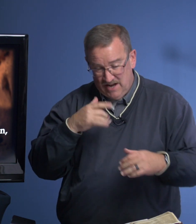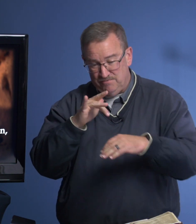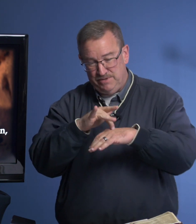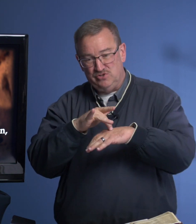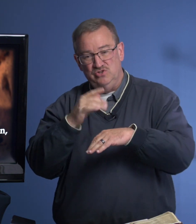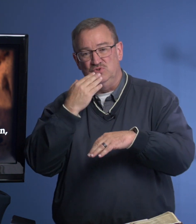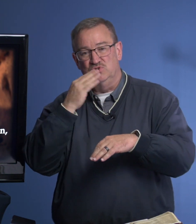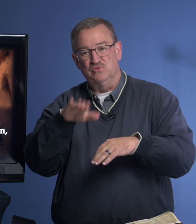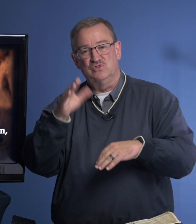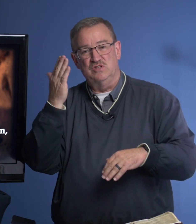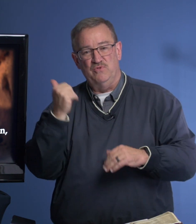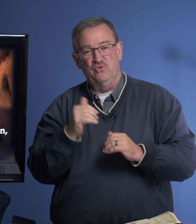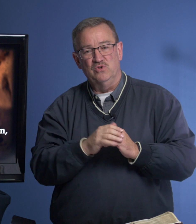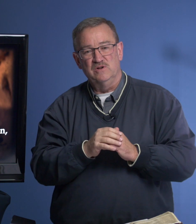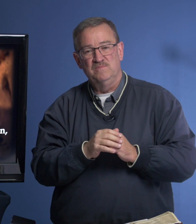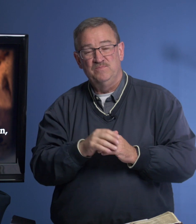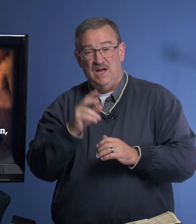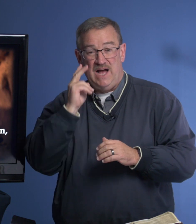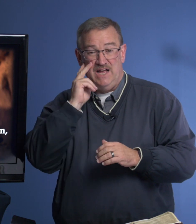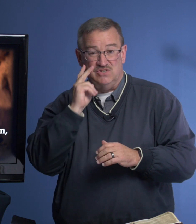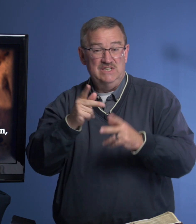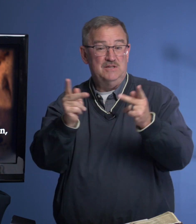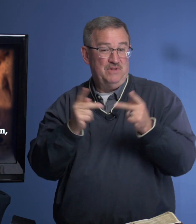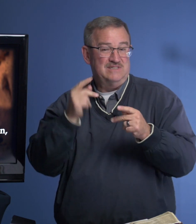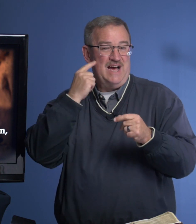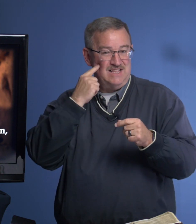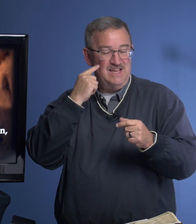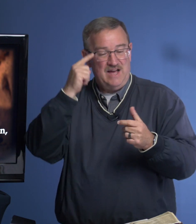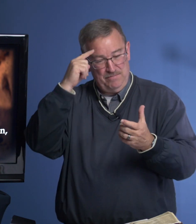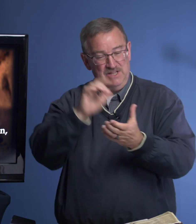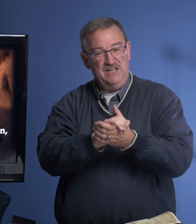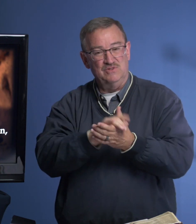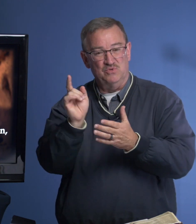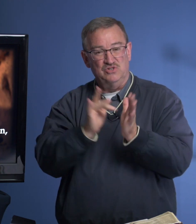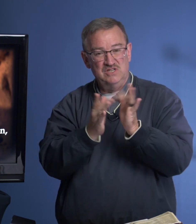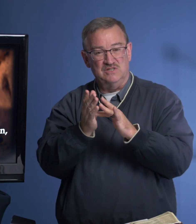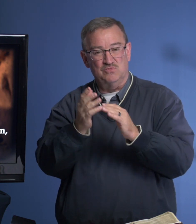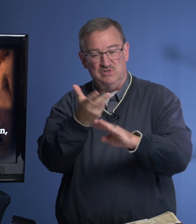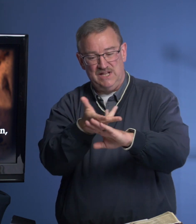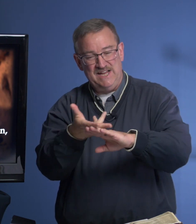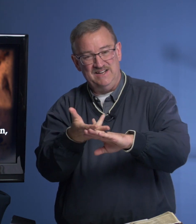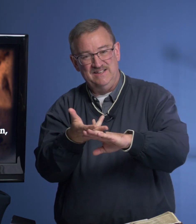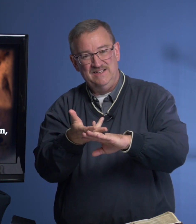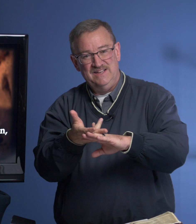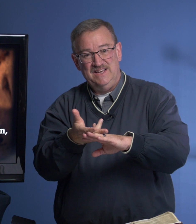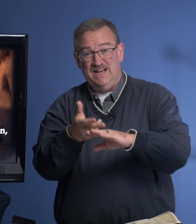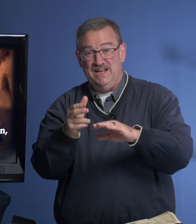have been to Jerusalem before. I have seen the place I think, I believe, is where Jesus was laid. And